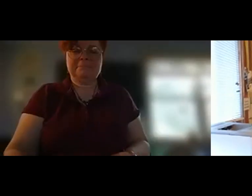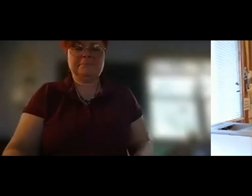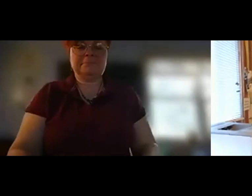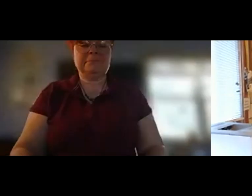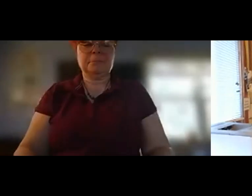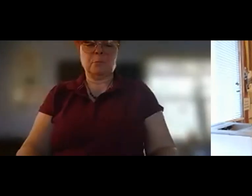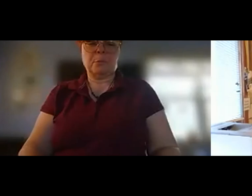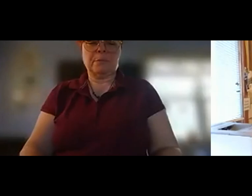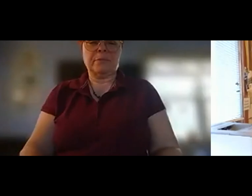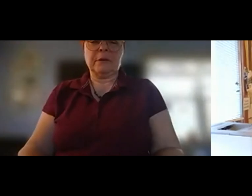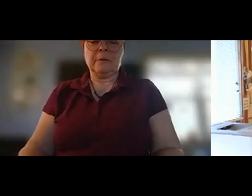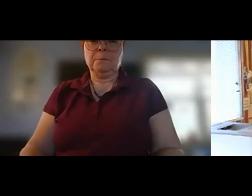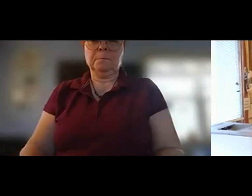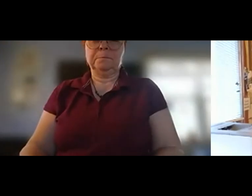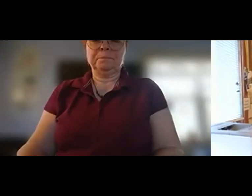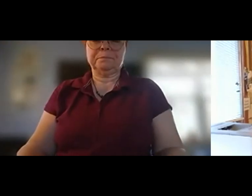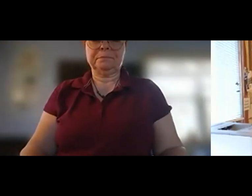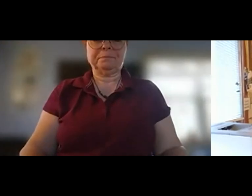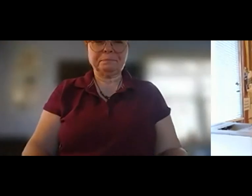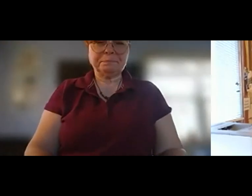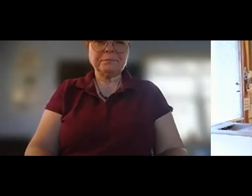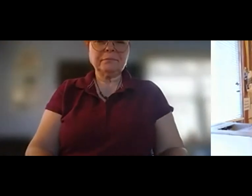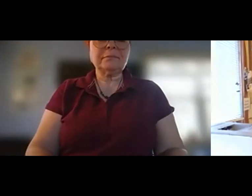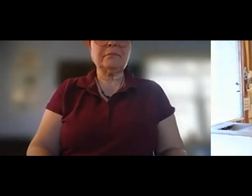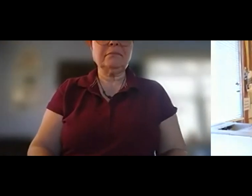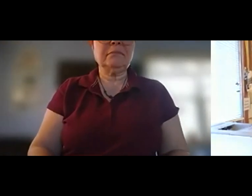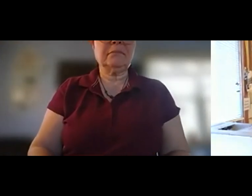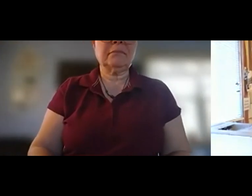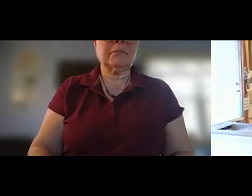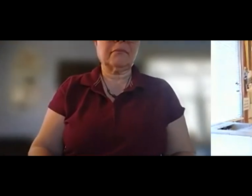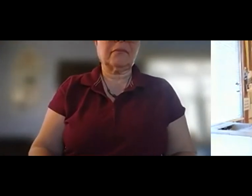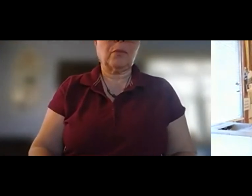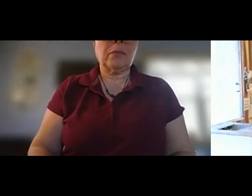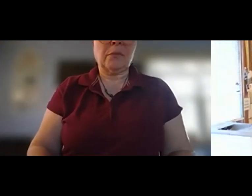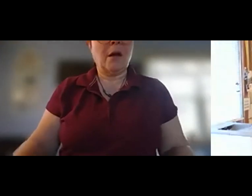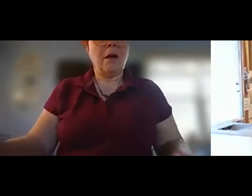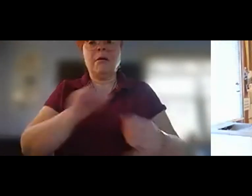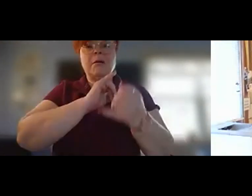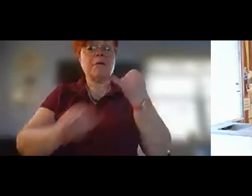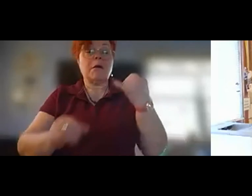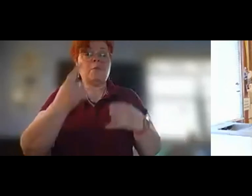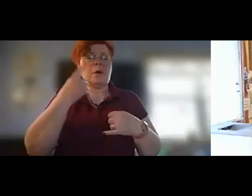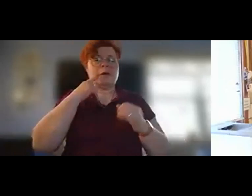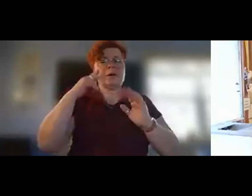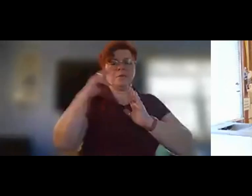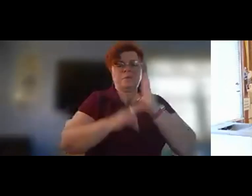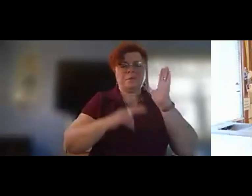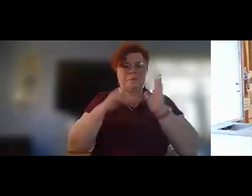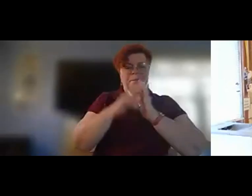lovely lovely thanks the last one um that i'll read is is a you know a kind of a